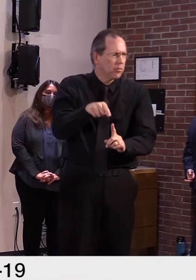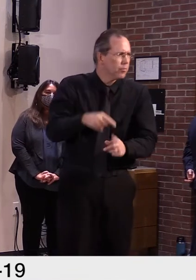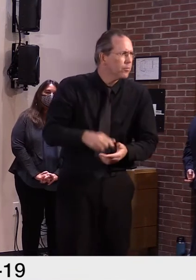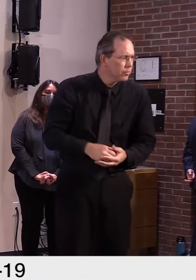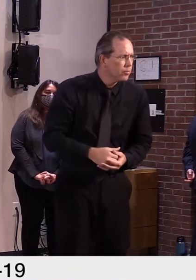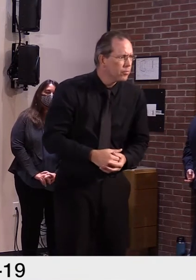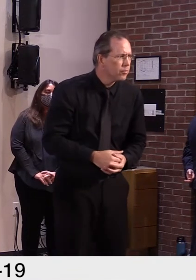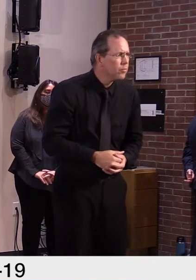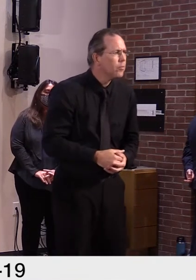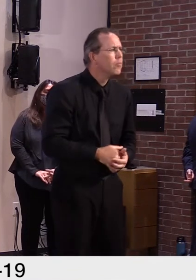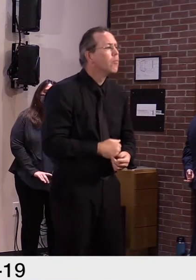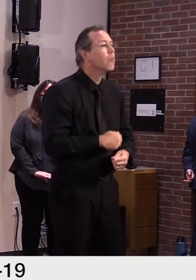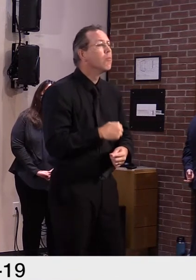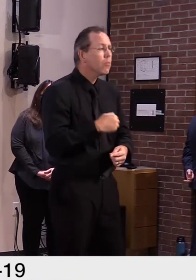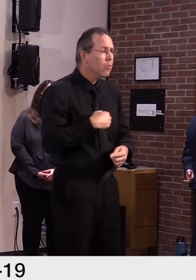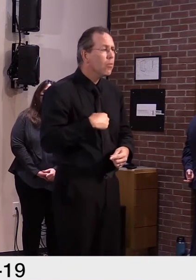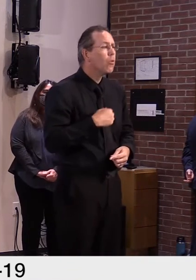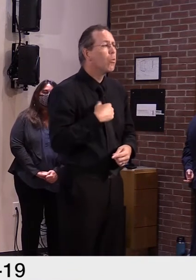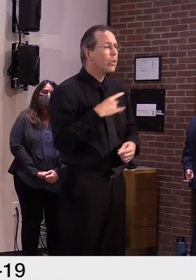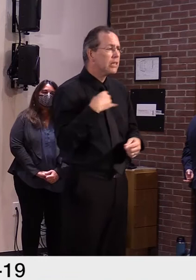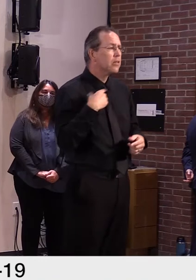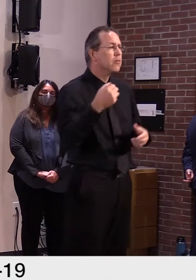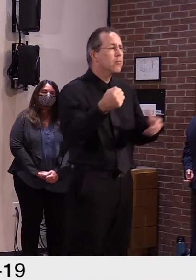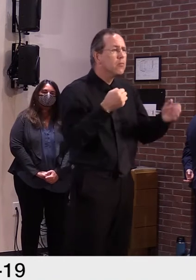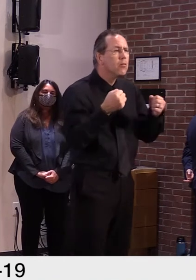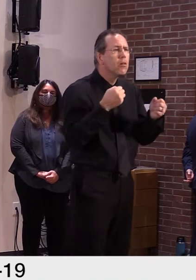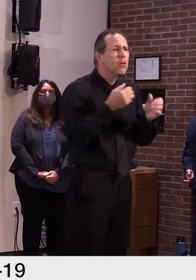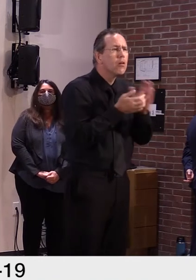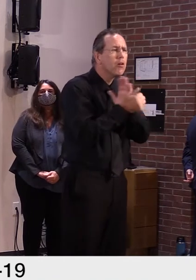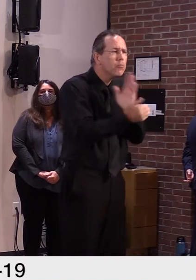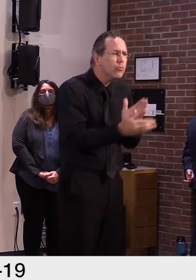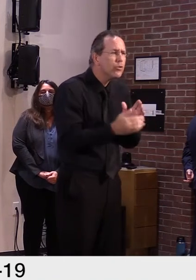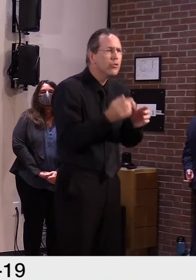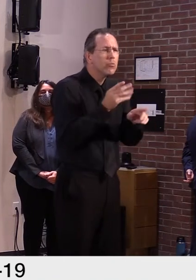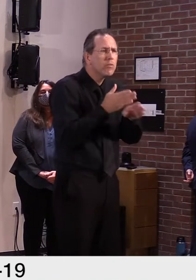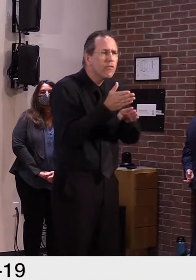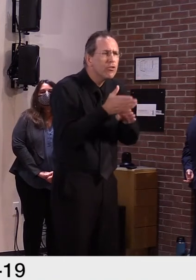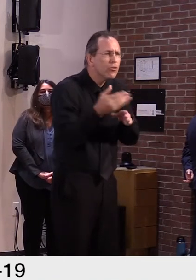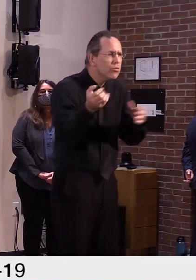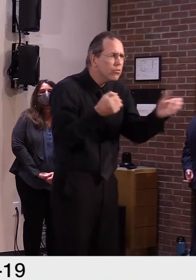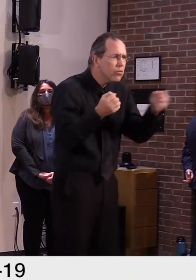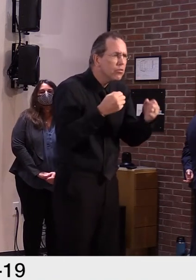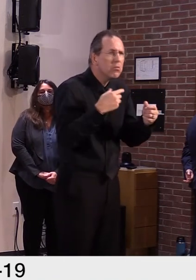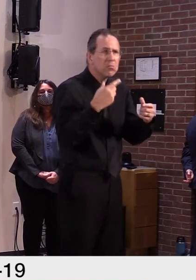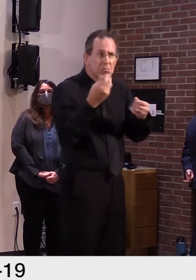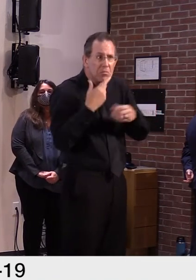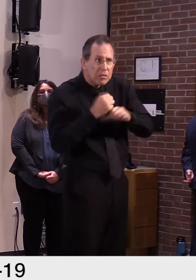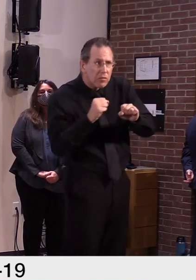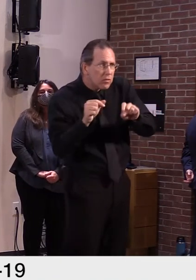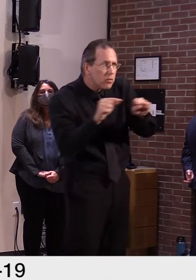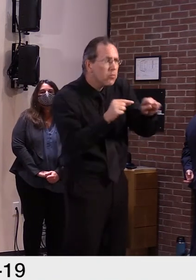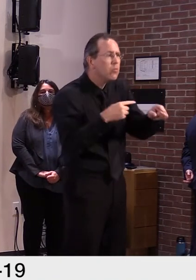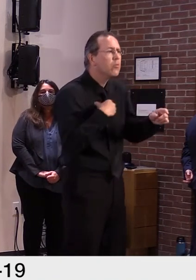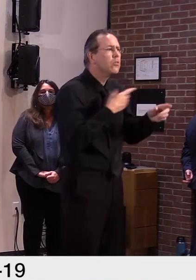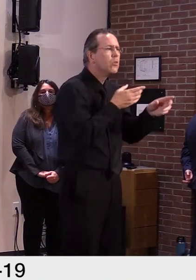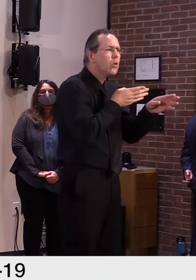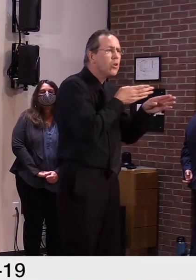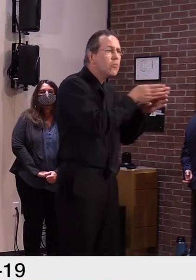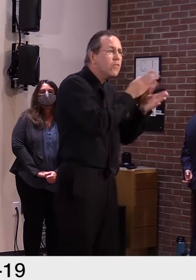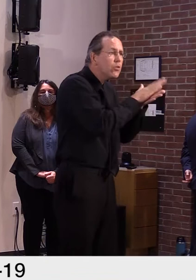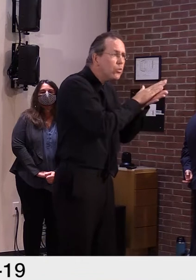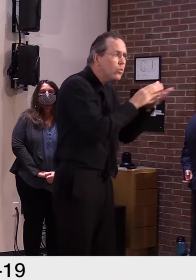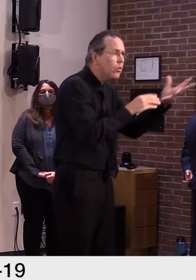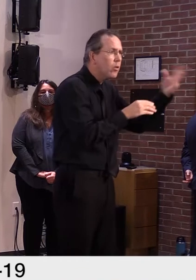of the equation together. And as we've done, I think, in all our guides to this day, we really put some emphasis, the great deal of emphasis on the science piece.